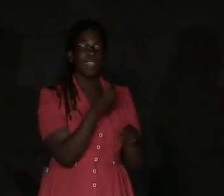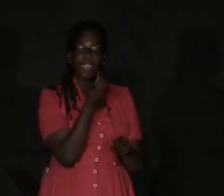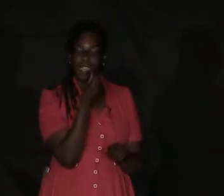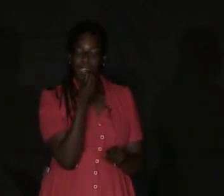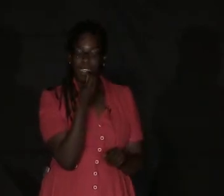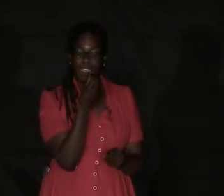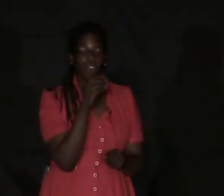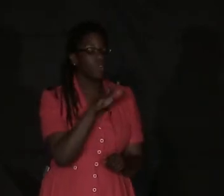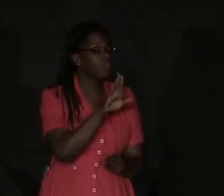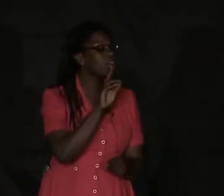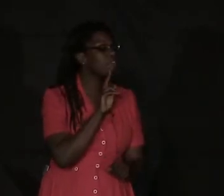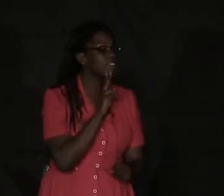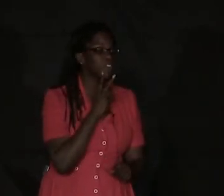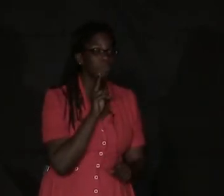Eat your vegetables.